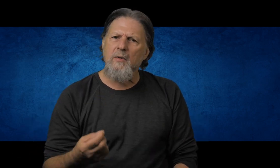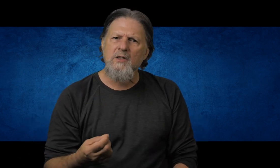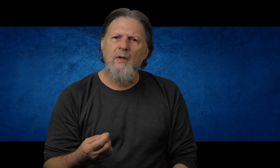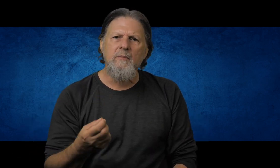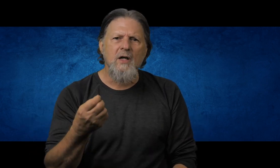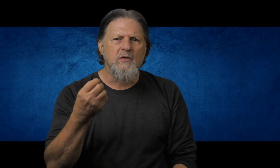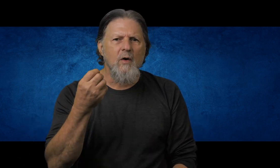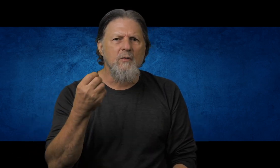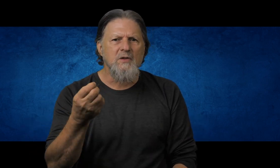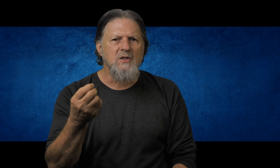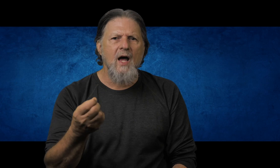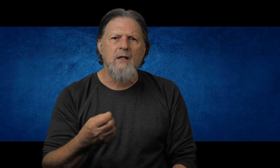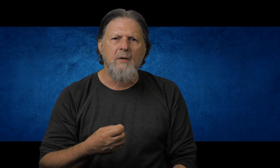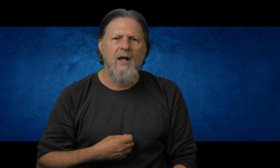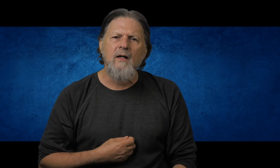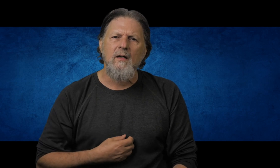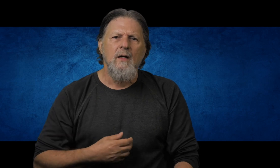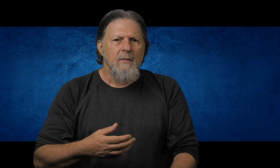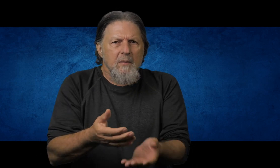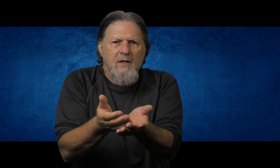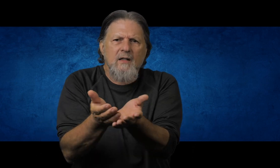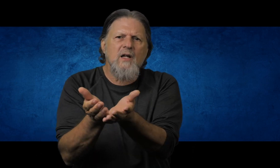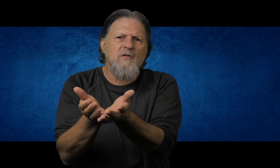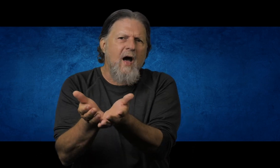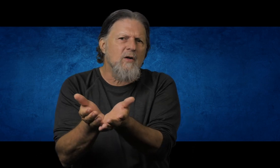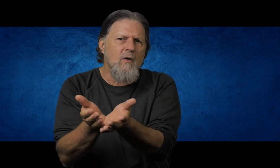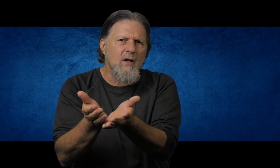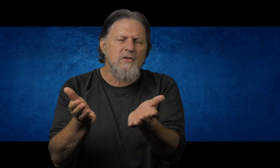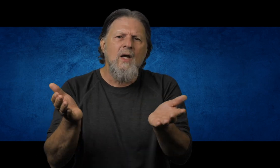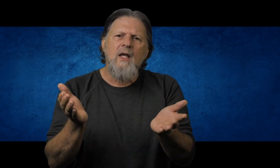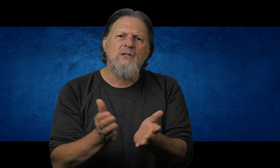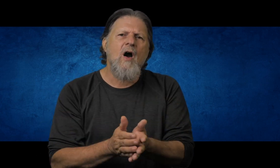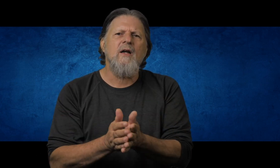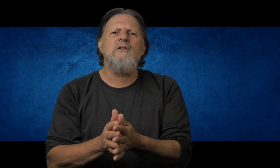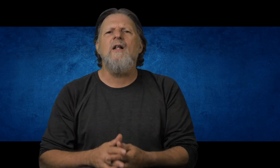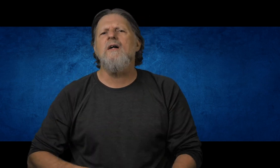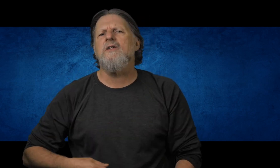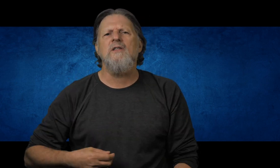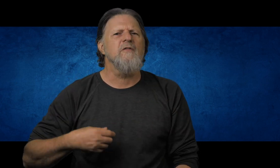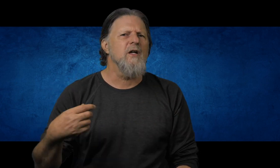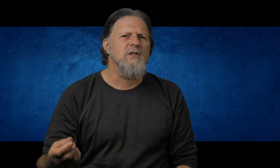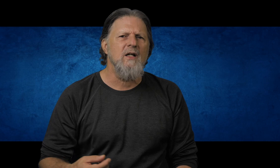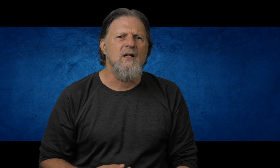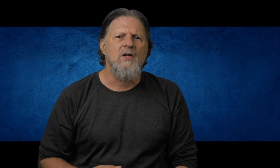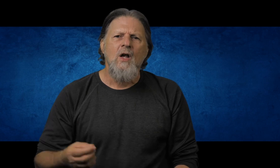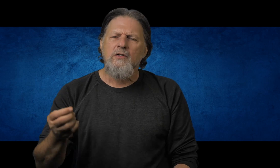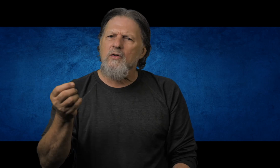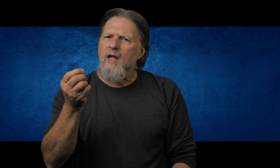breastplate because of what it was designed to protect. I mean, it protected his vital organs, his heart, his lungs, his liver, his kidneys. So, to